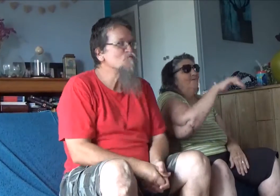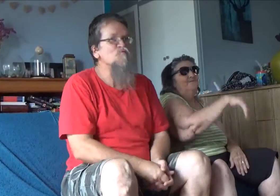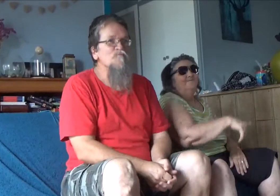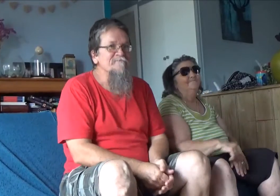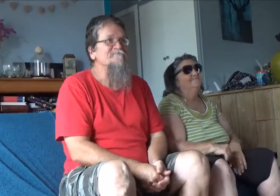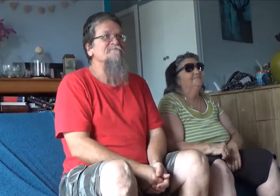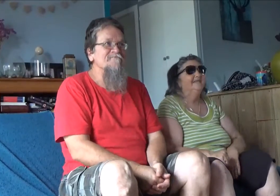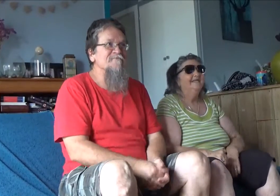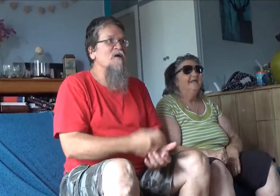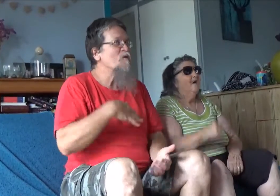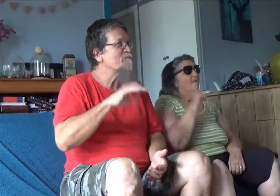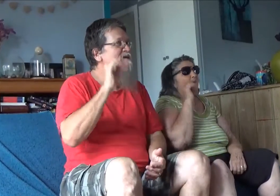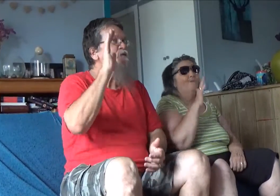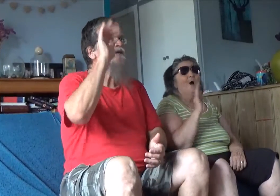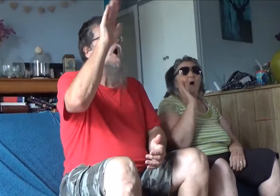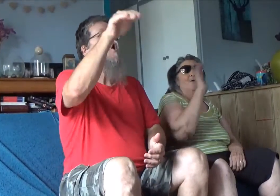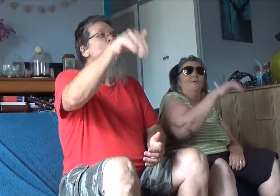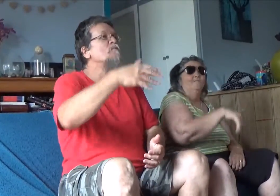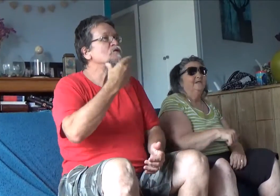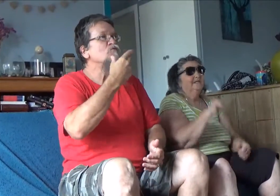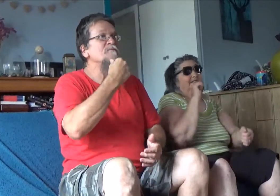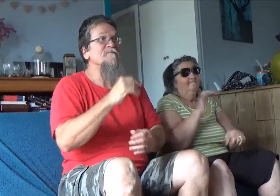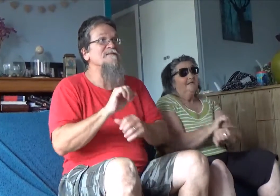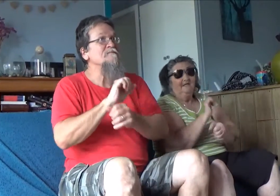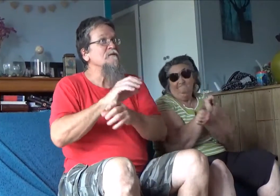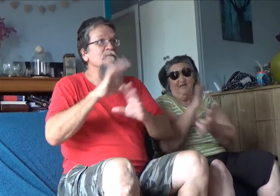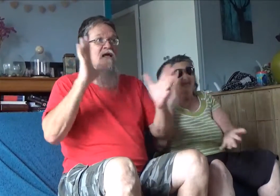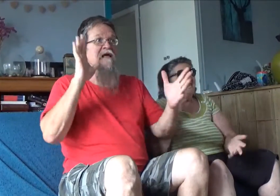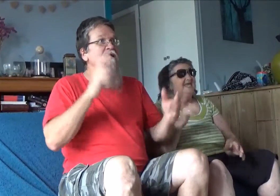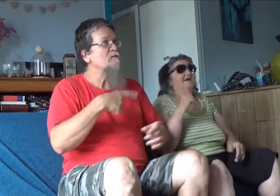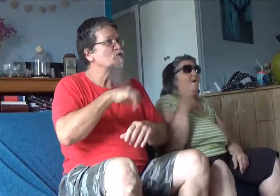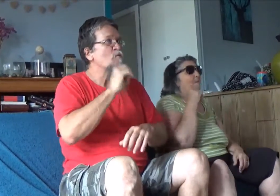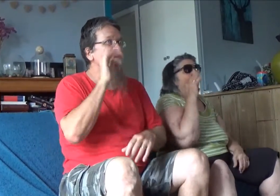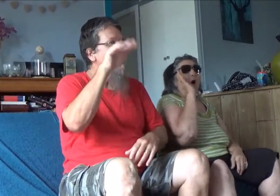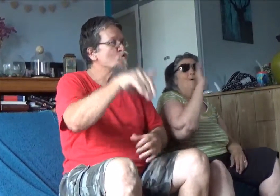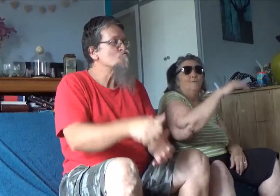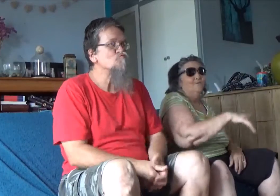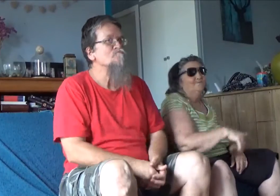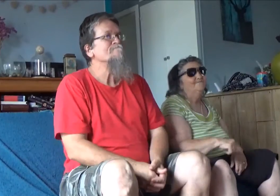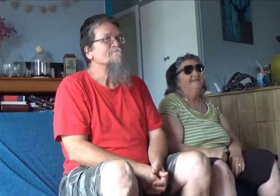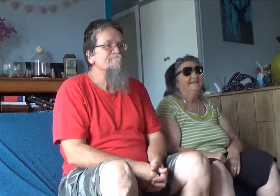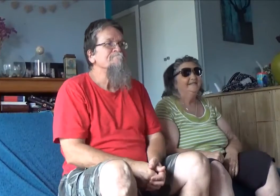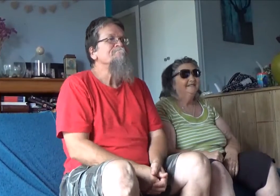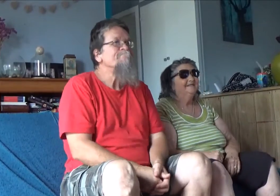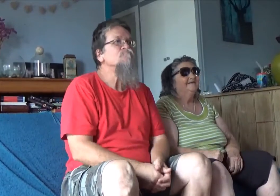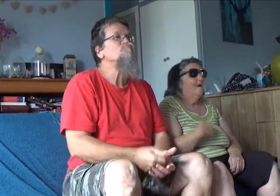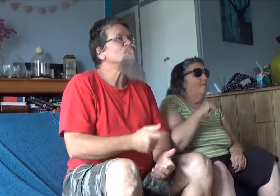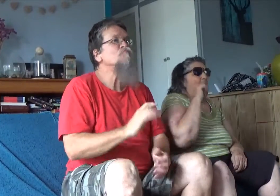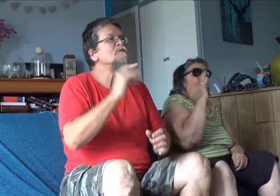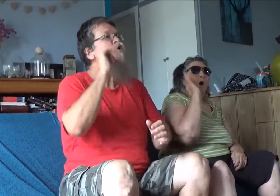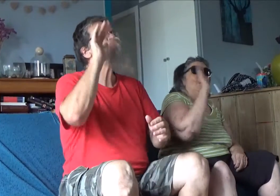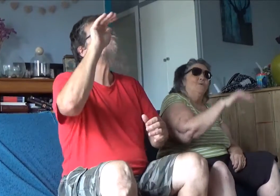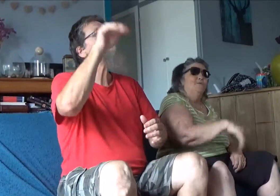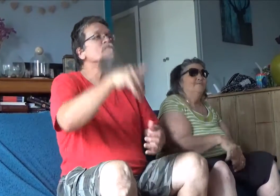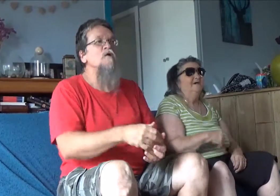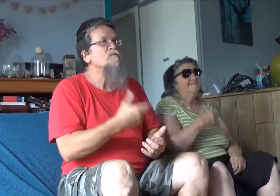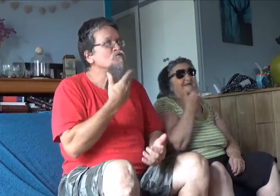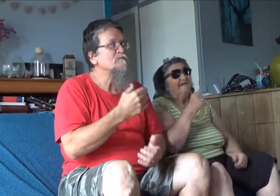the presents and then leave me alone I won't be alone